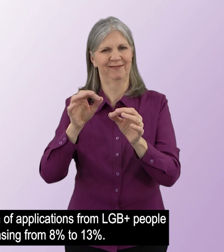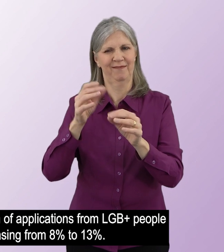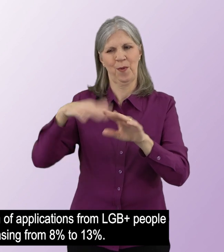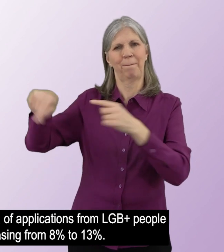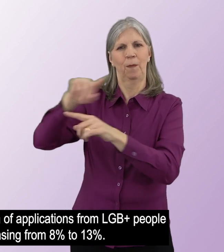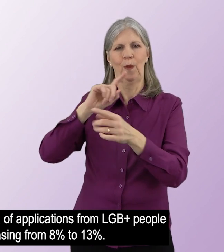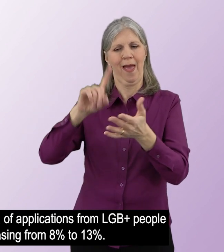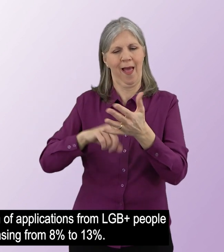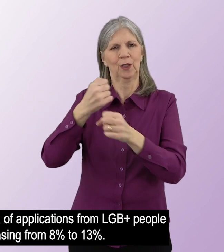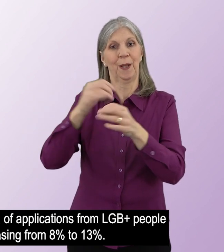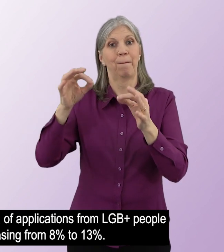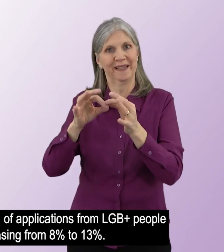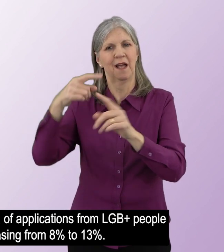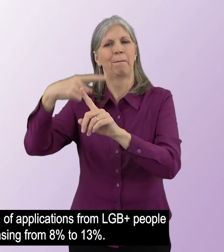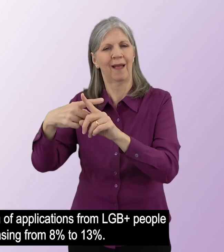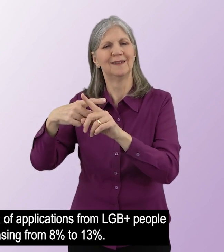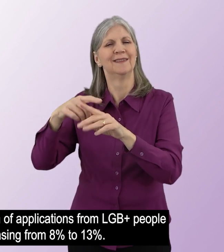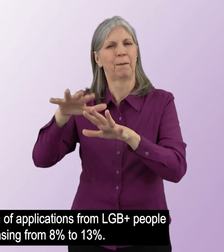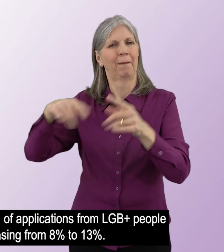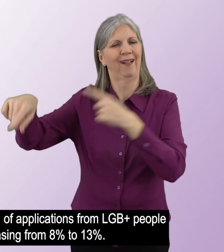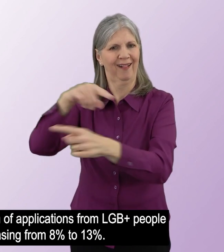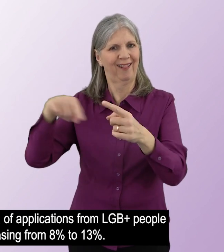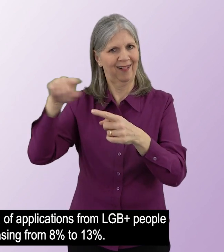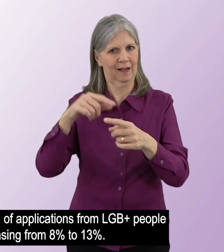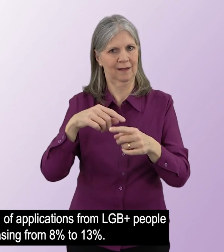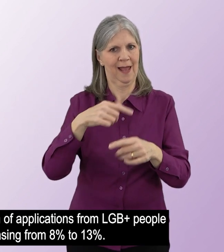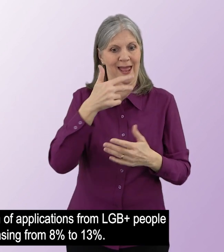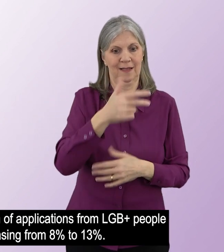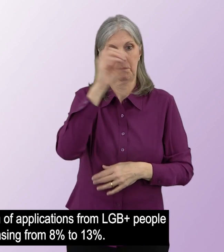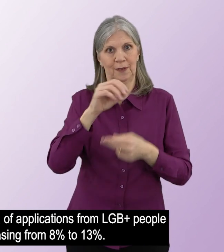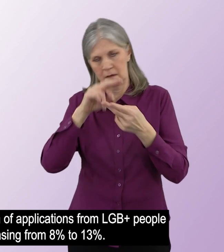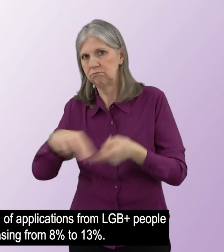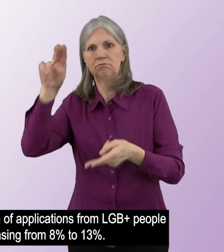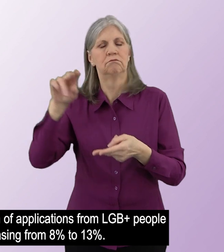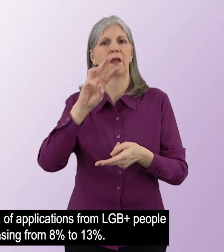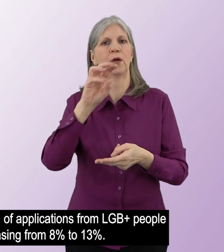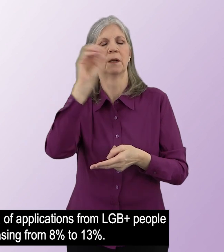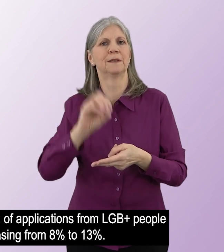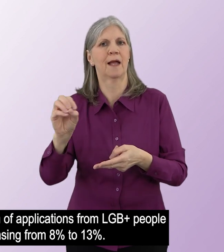of applications from LGB plus people increasing from 8% to 13%.